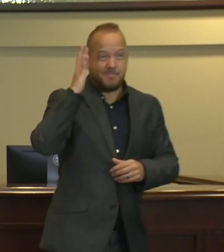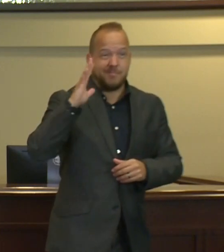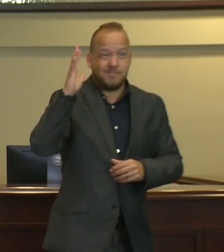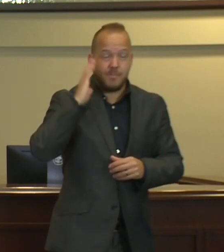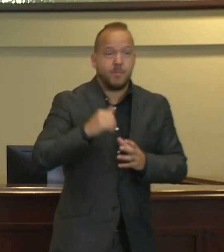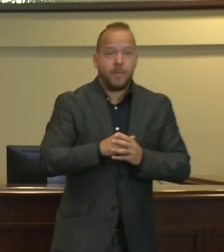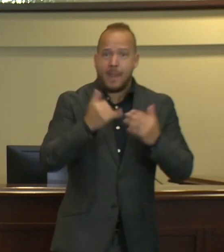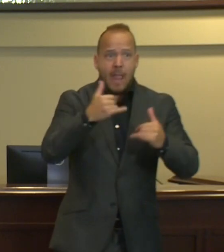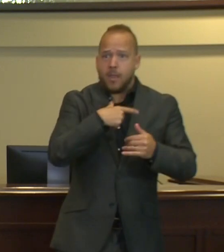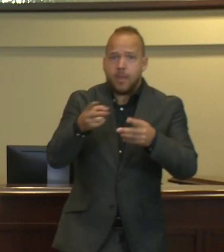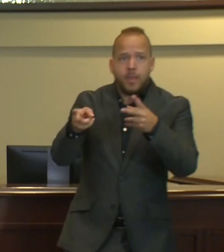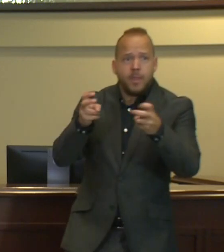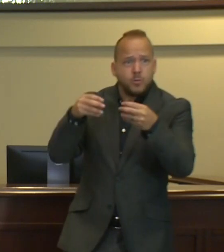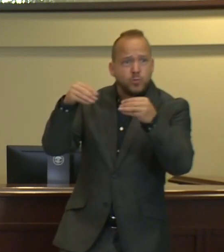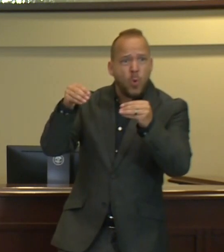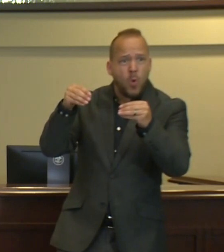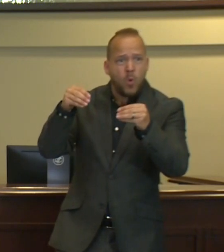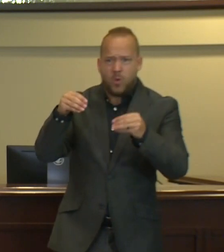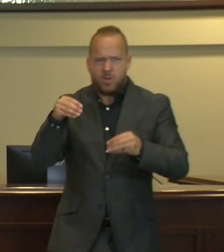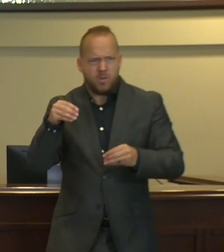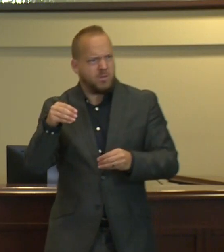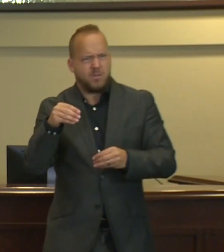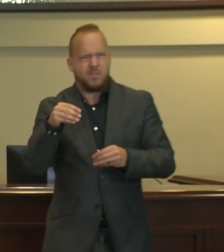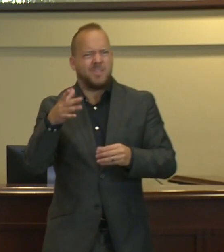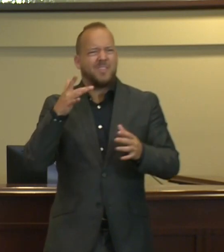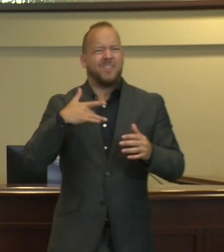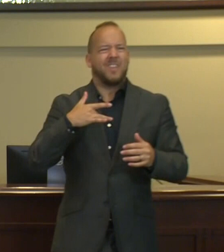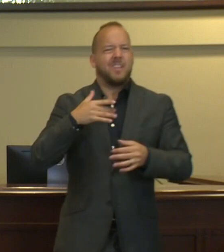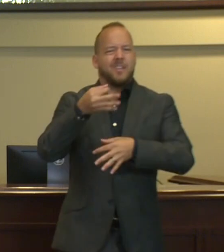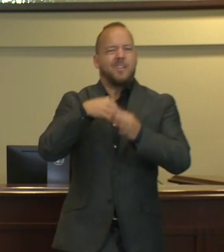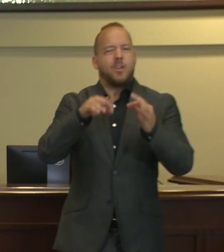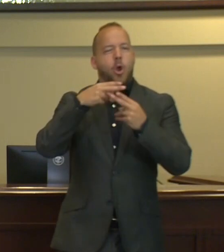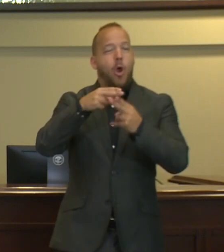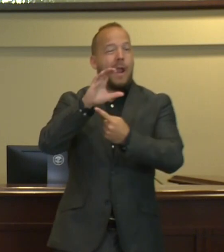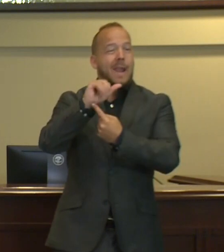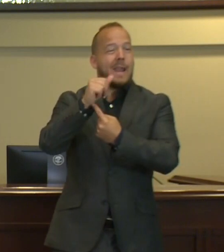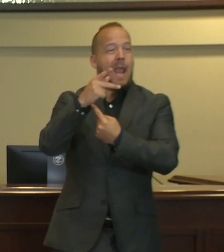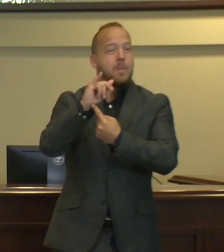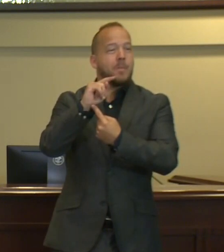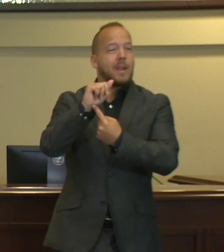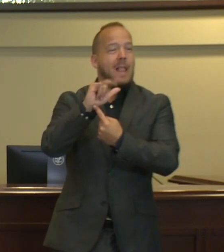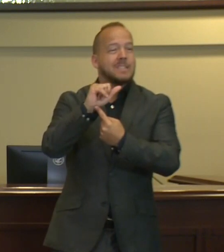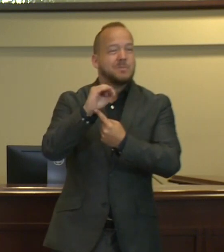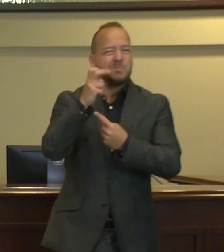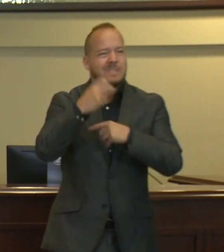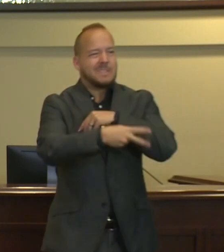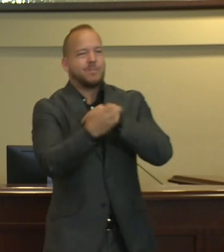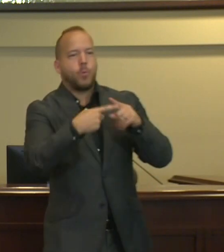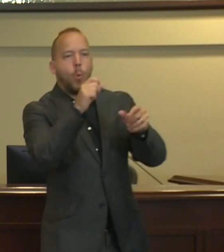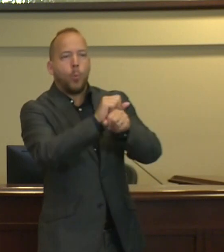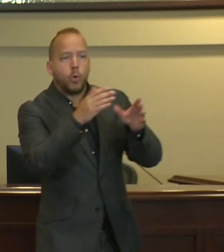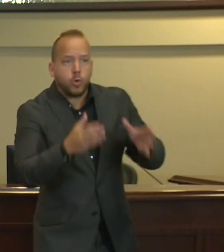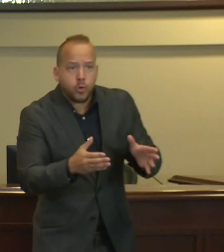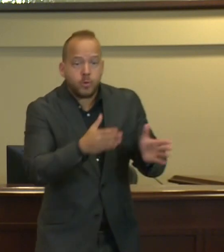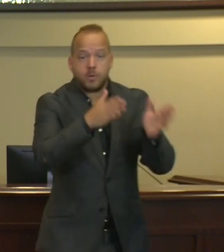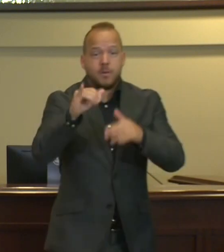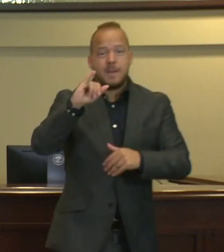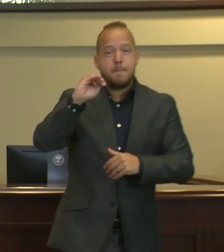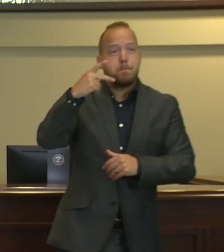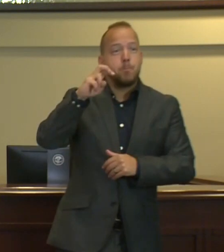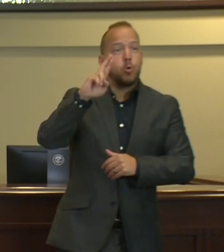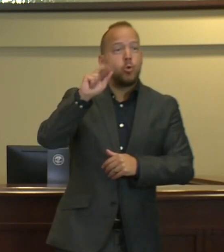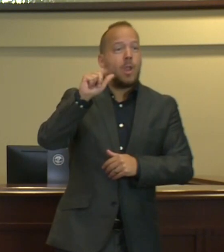capitalism steals from workers every day, or imperialism destroys lives to grab resources, or settler